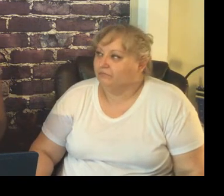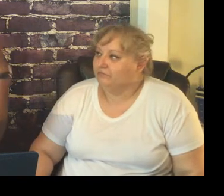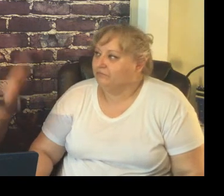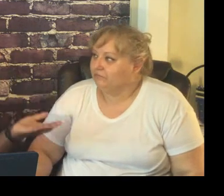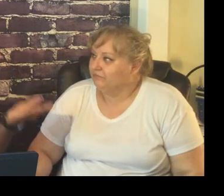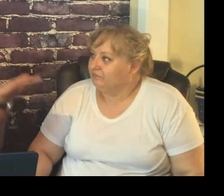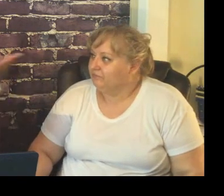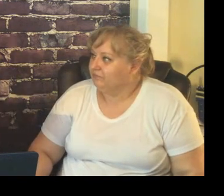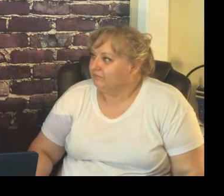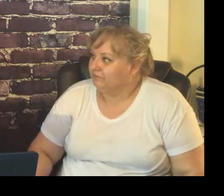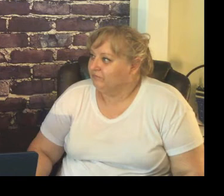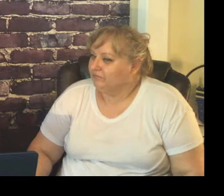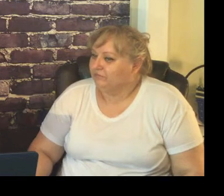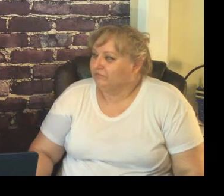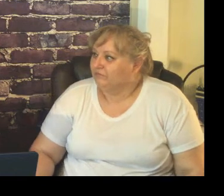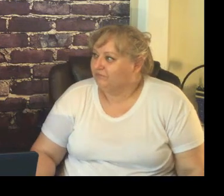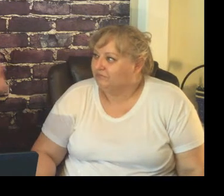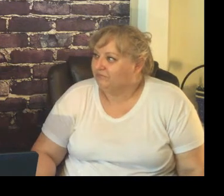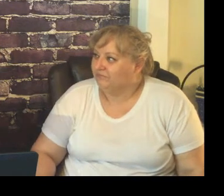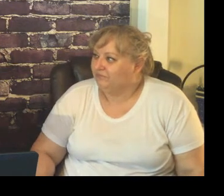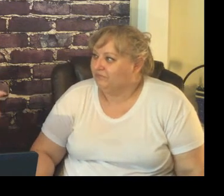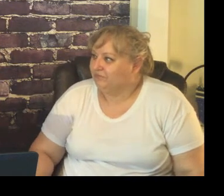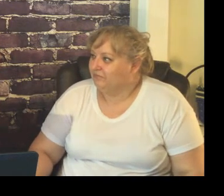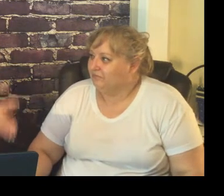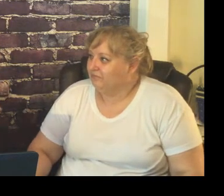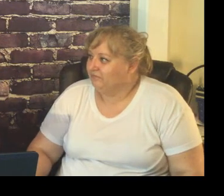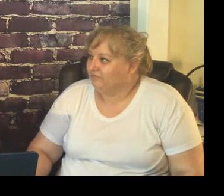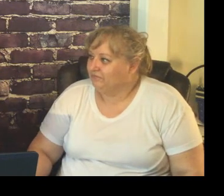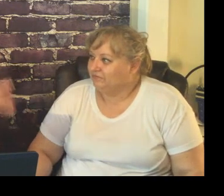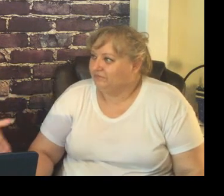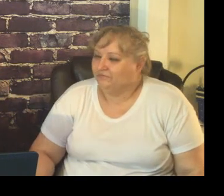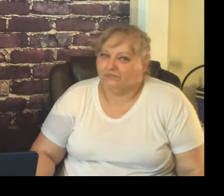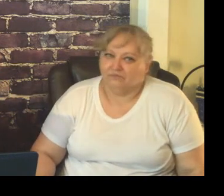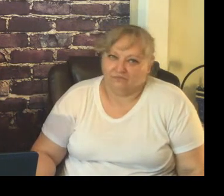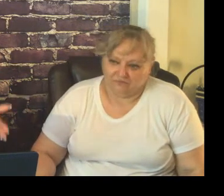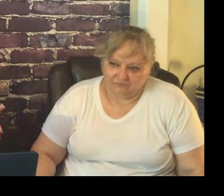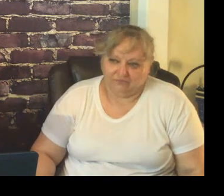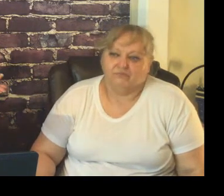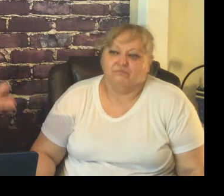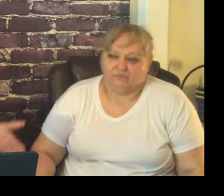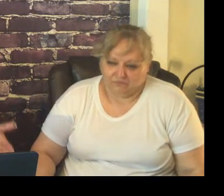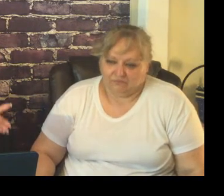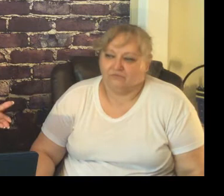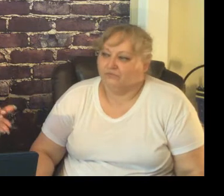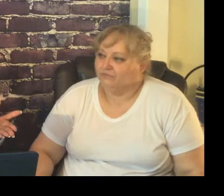let me throw in this caveat we already know that the district or your school may require certain